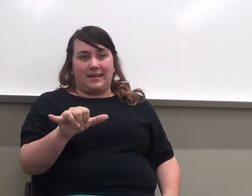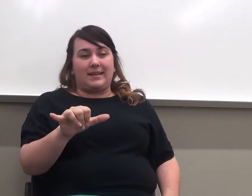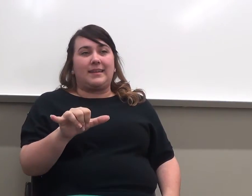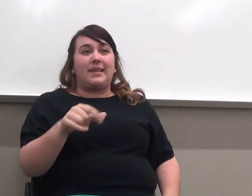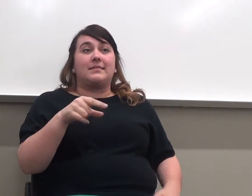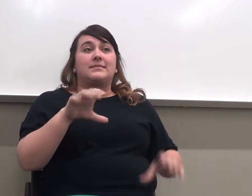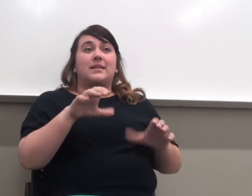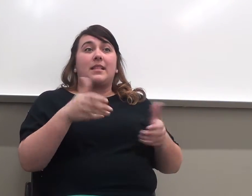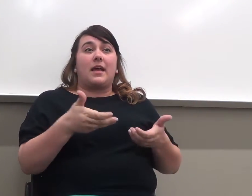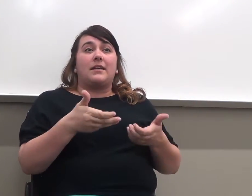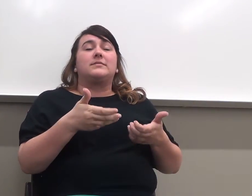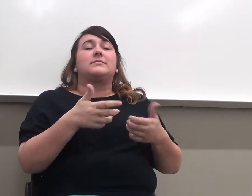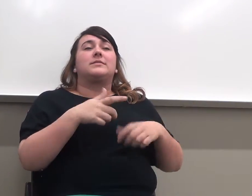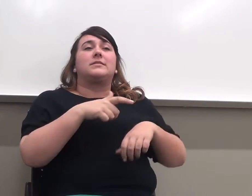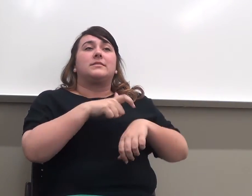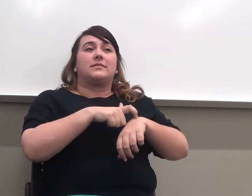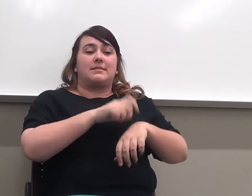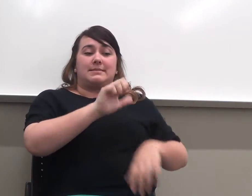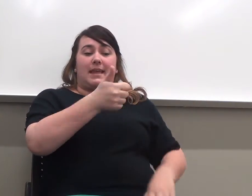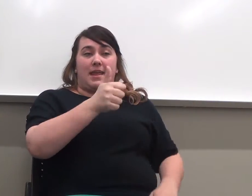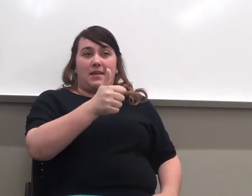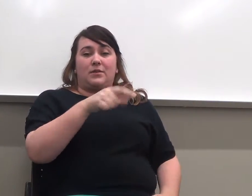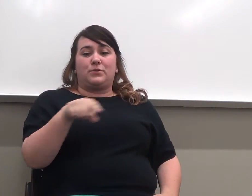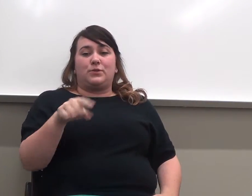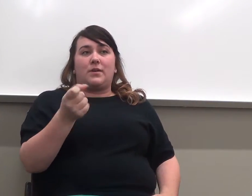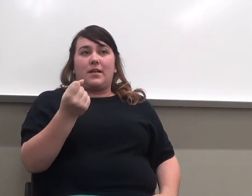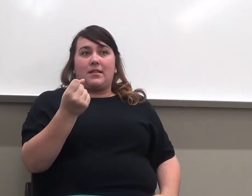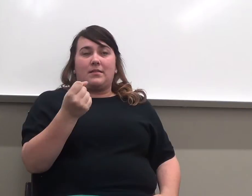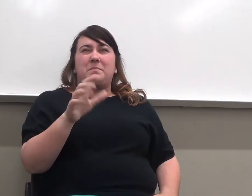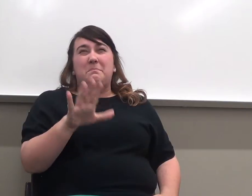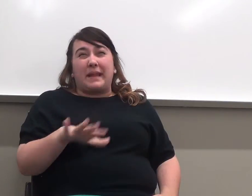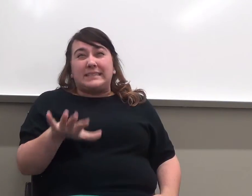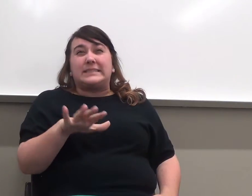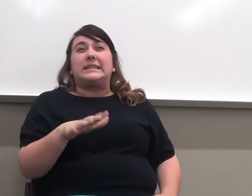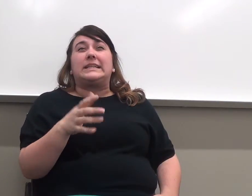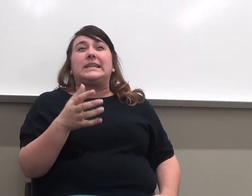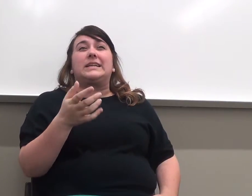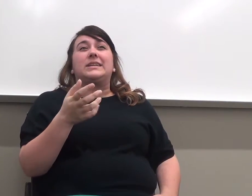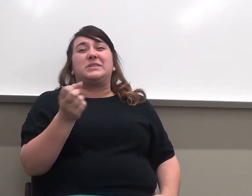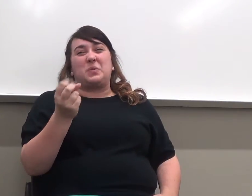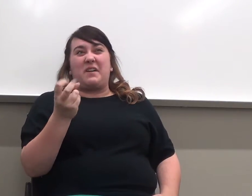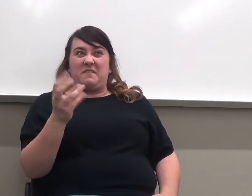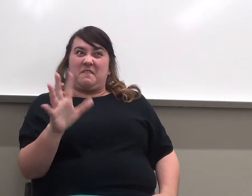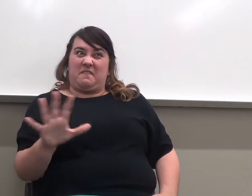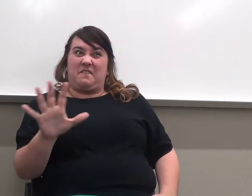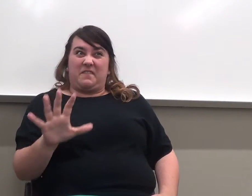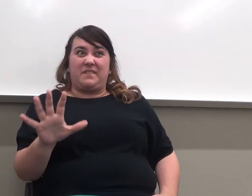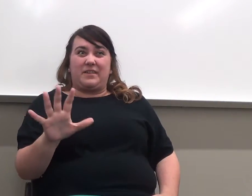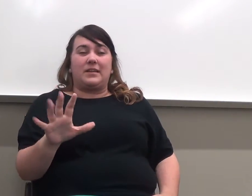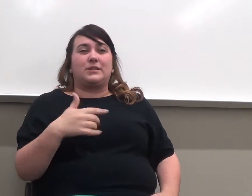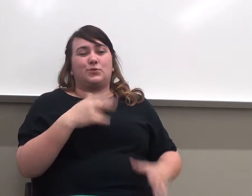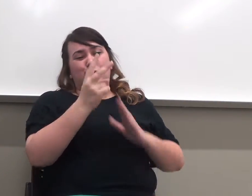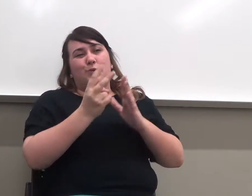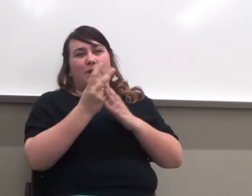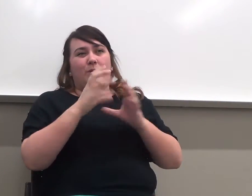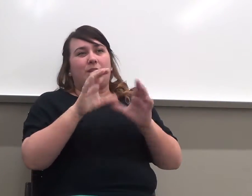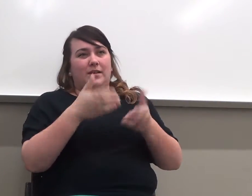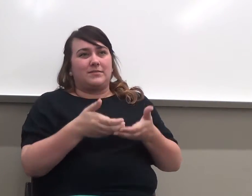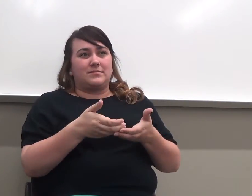class meets from 10 to basically from 10 to 12. It's a two-hour class. We do